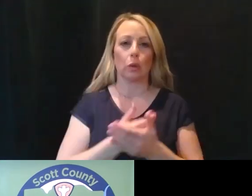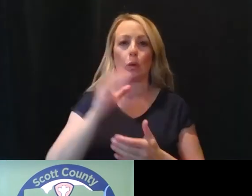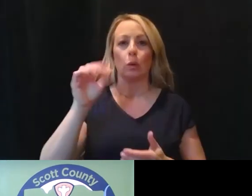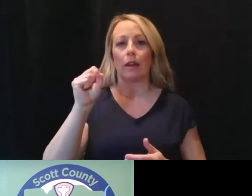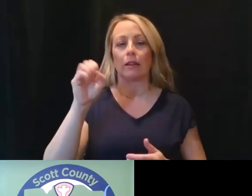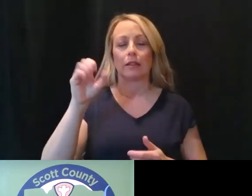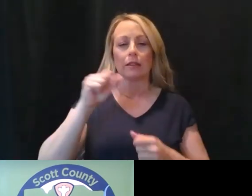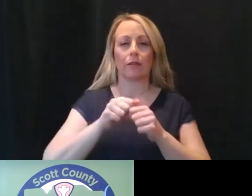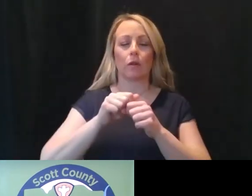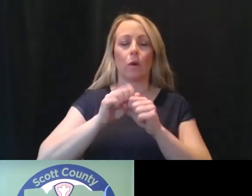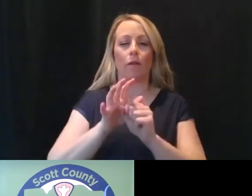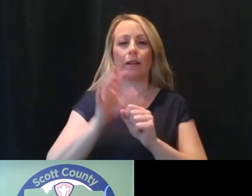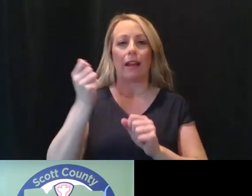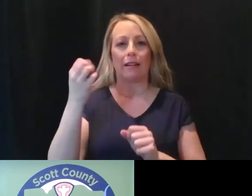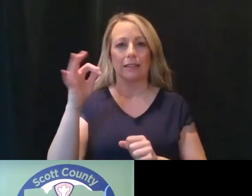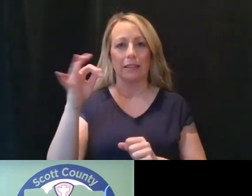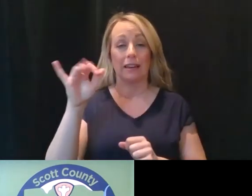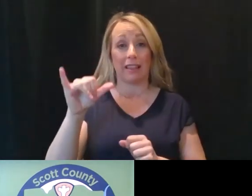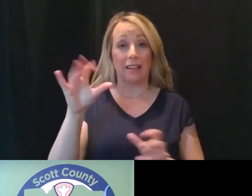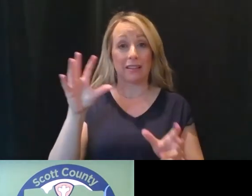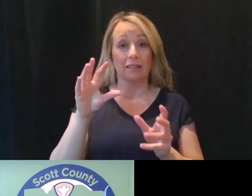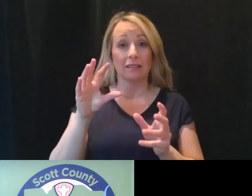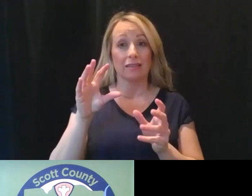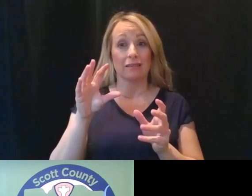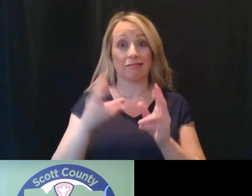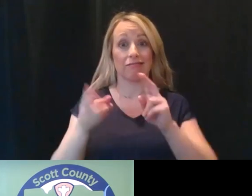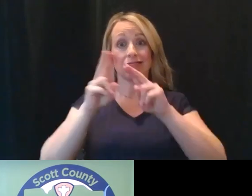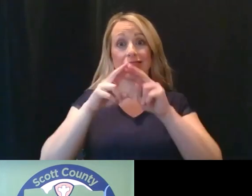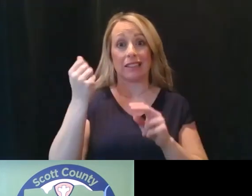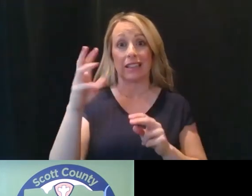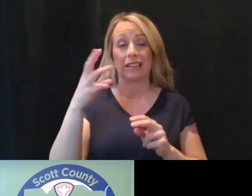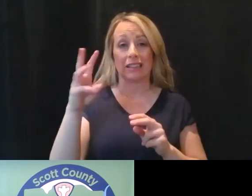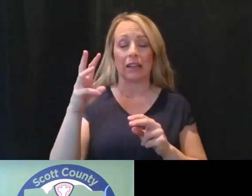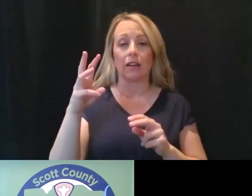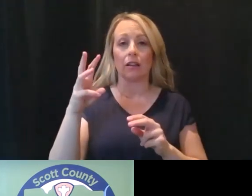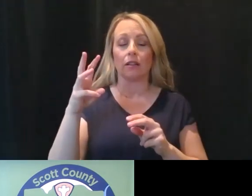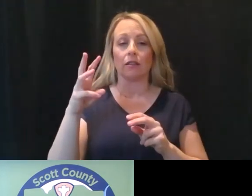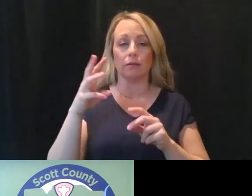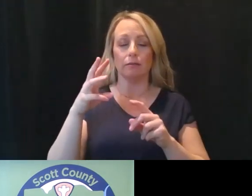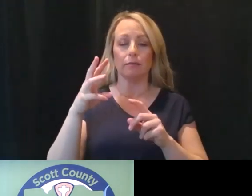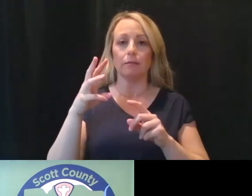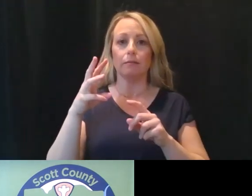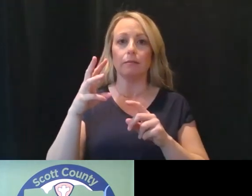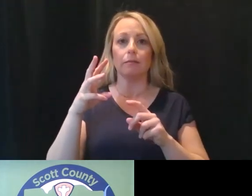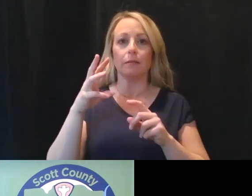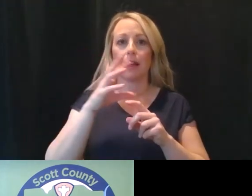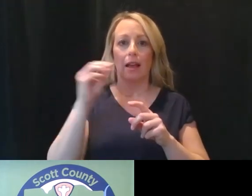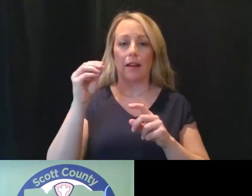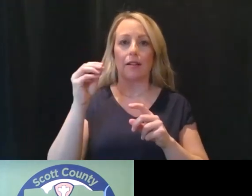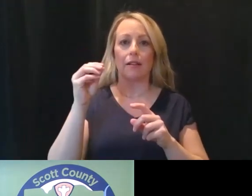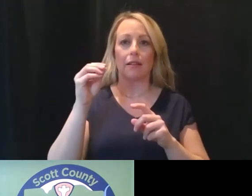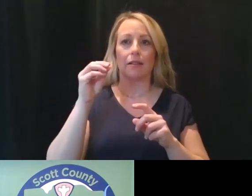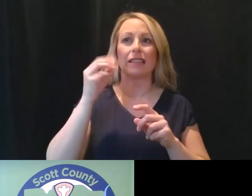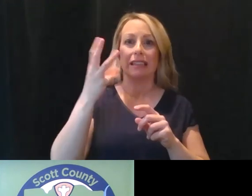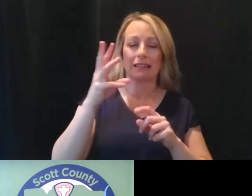-19 and that is 16 from Monday, which was a holiday for us here, and 11 from today on Tuesday.